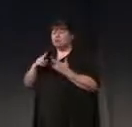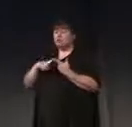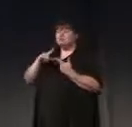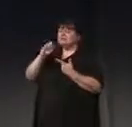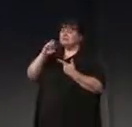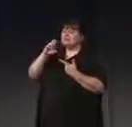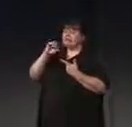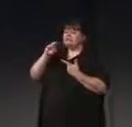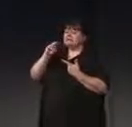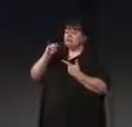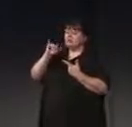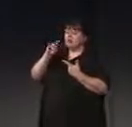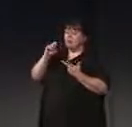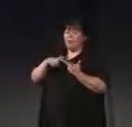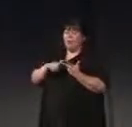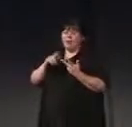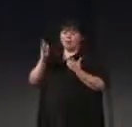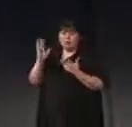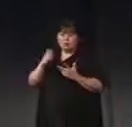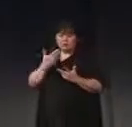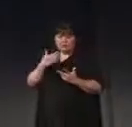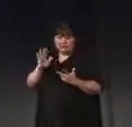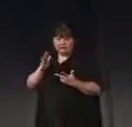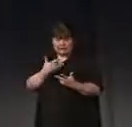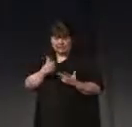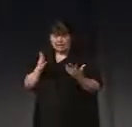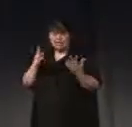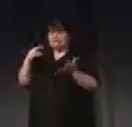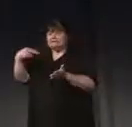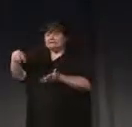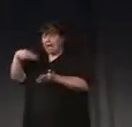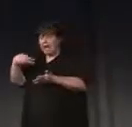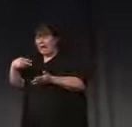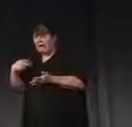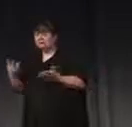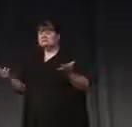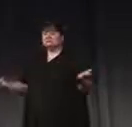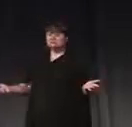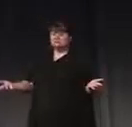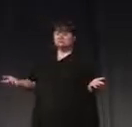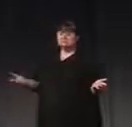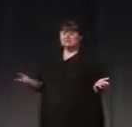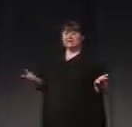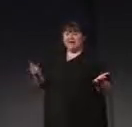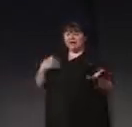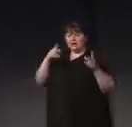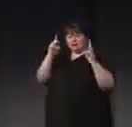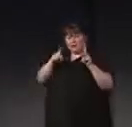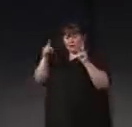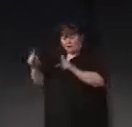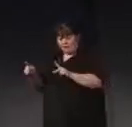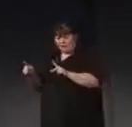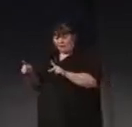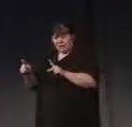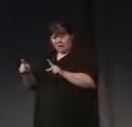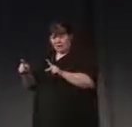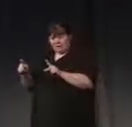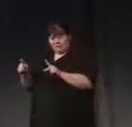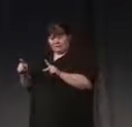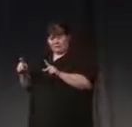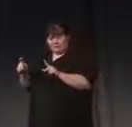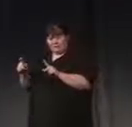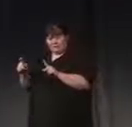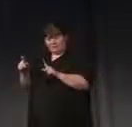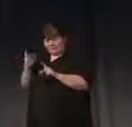or even like a musical performance, dance performance, is there some kind of exercise that